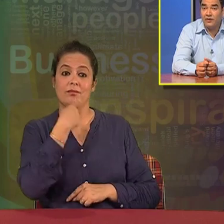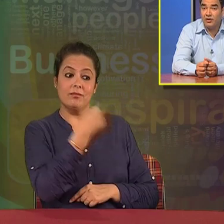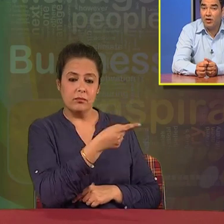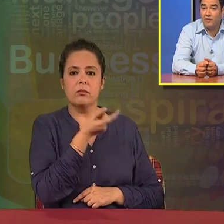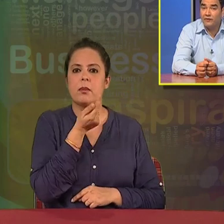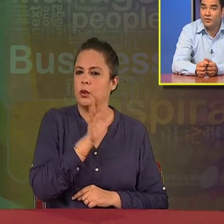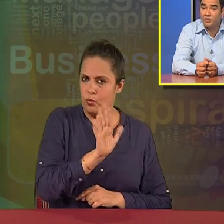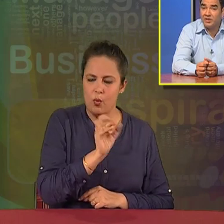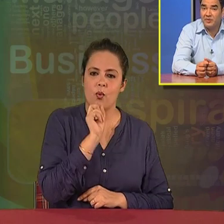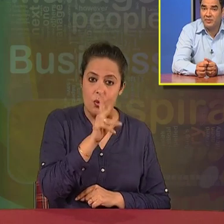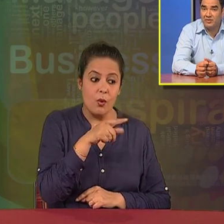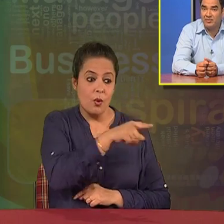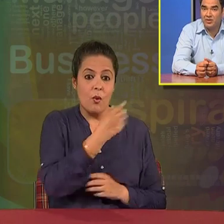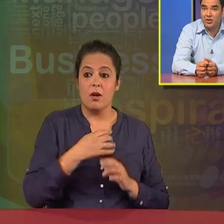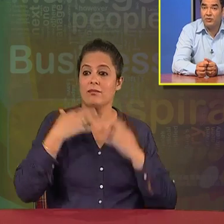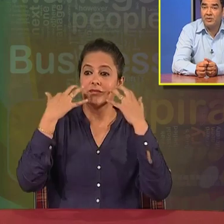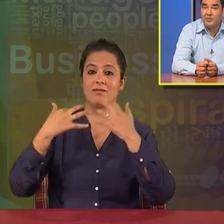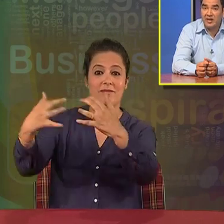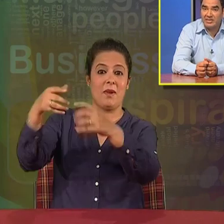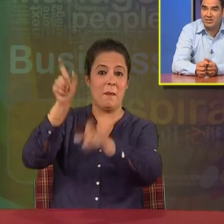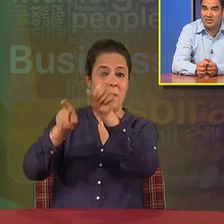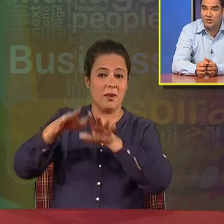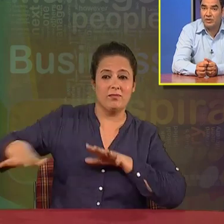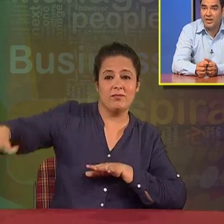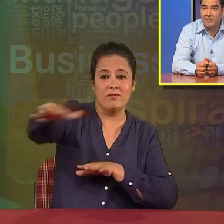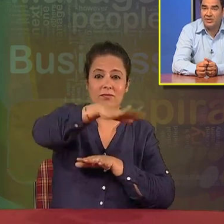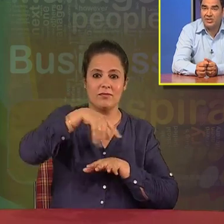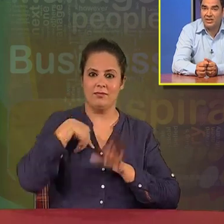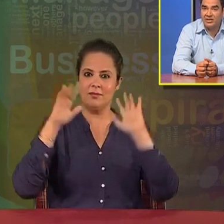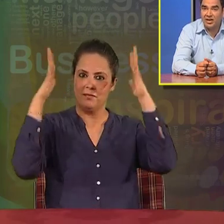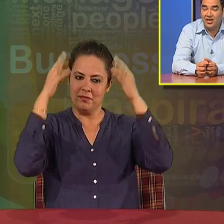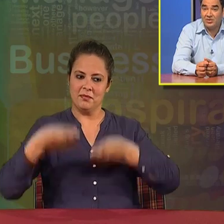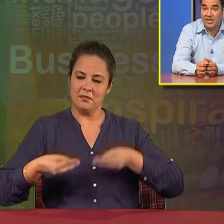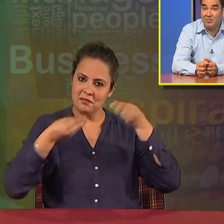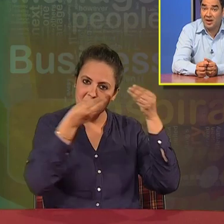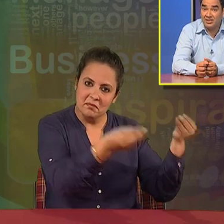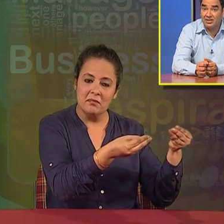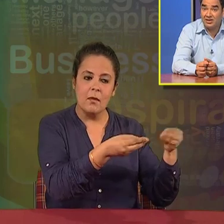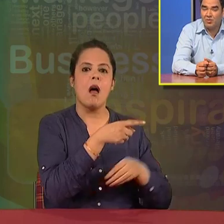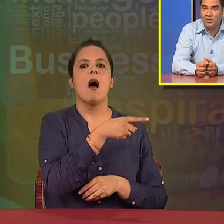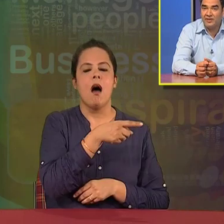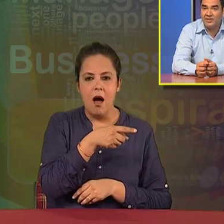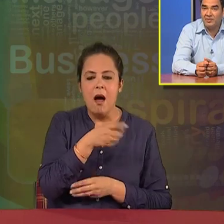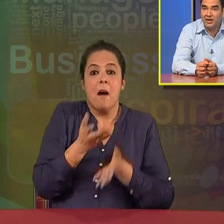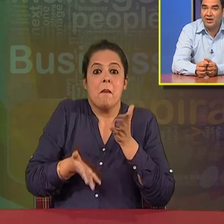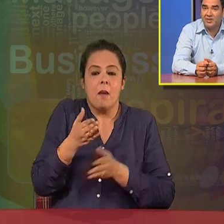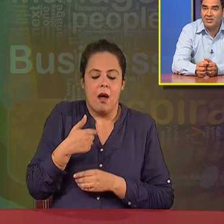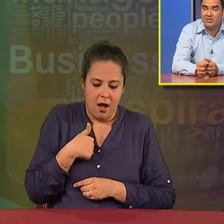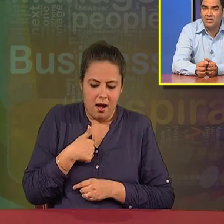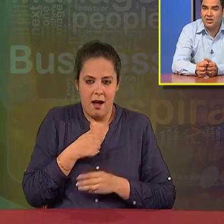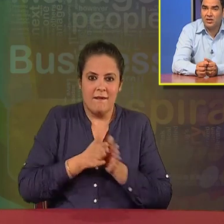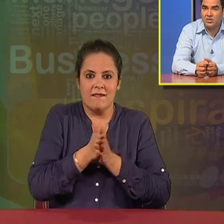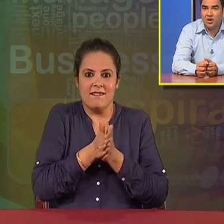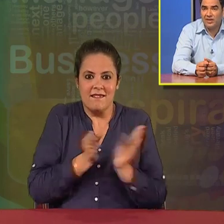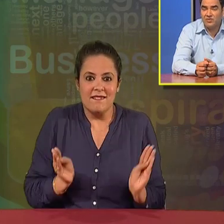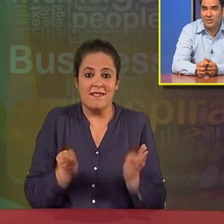in front of so many people, you will be praised, you will be appreciated, so that might motivate that particular person.